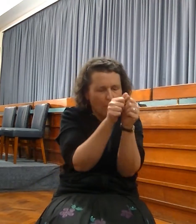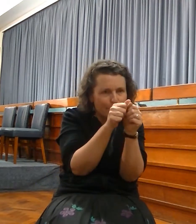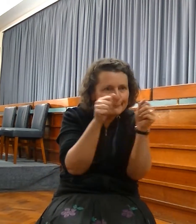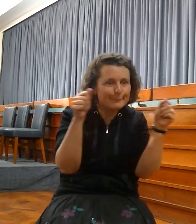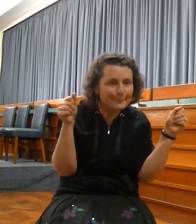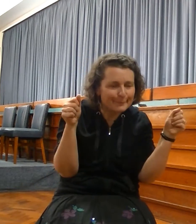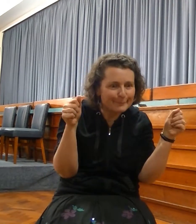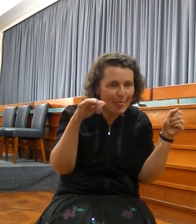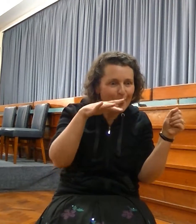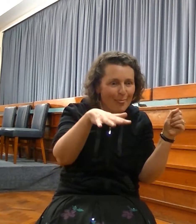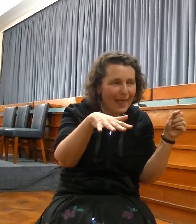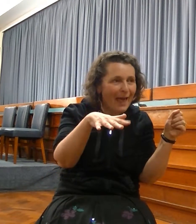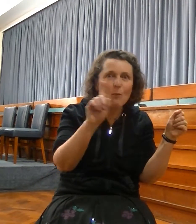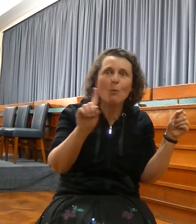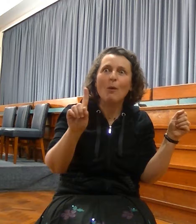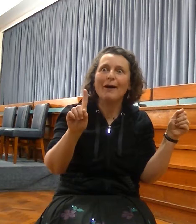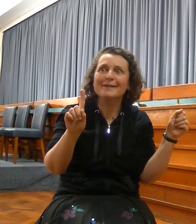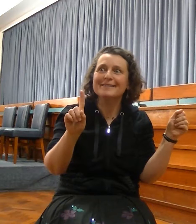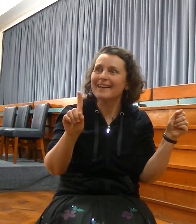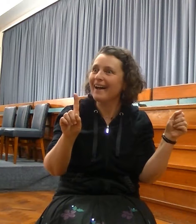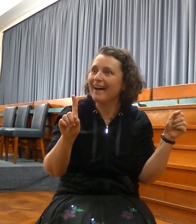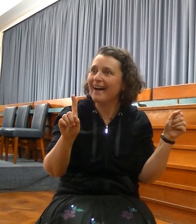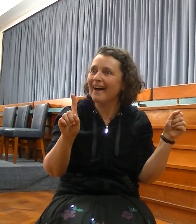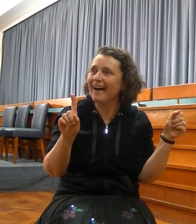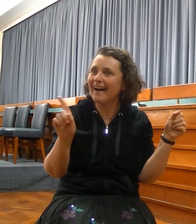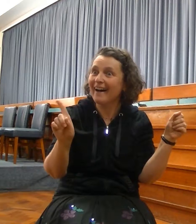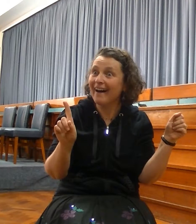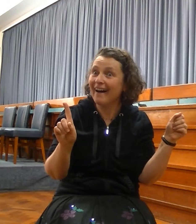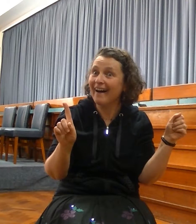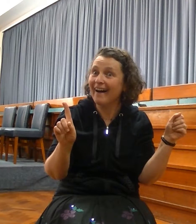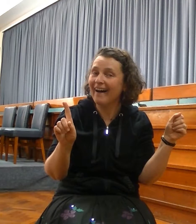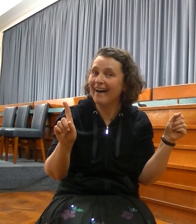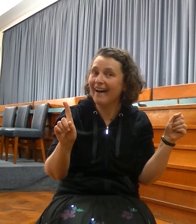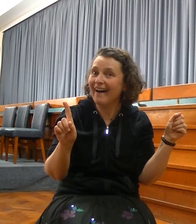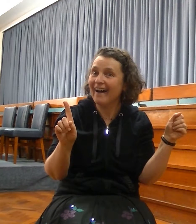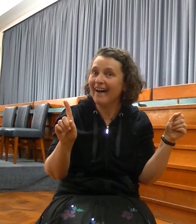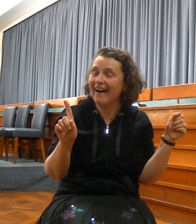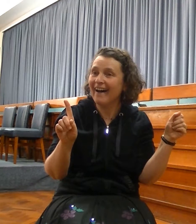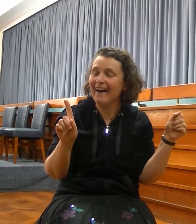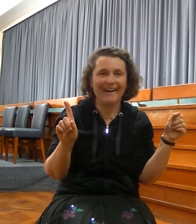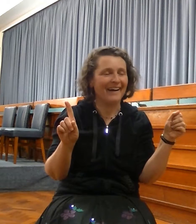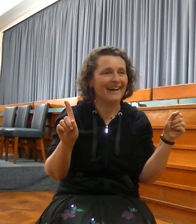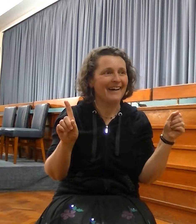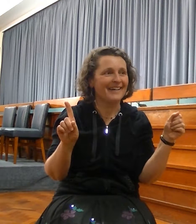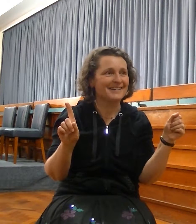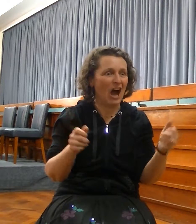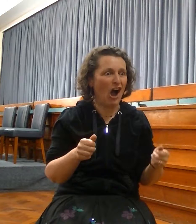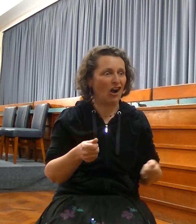there, parked on the drive outside the farmhouse, was a Nash-Sedan. Those of you who know anything about it,